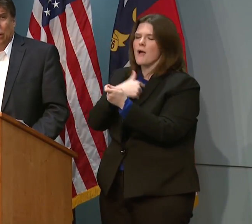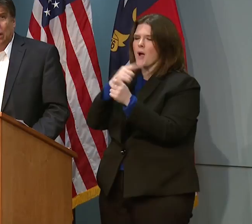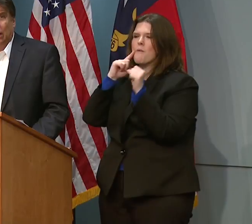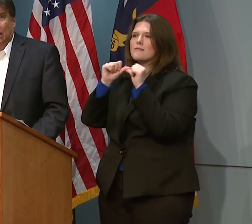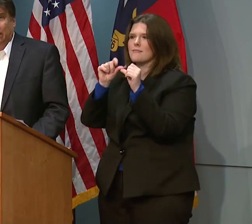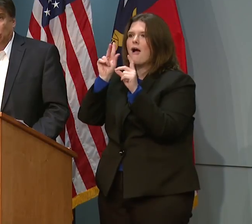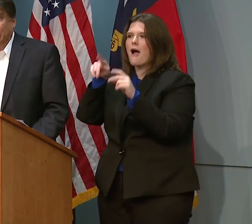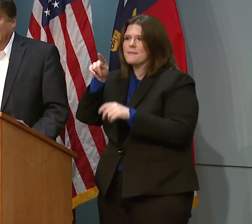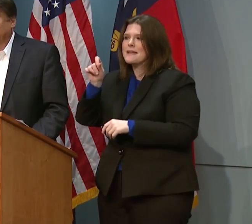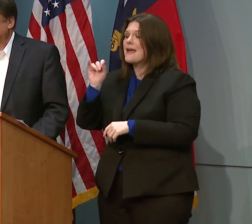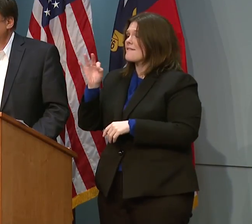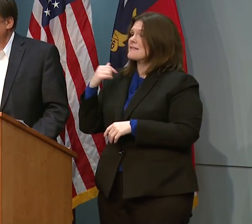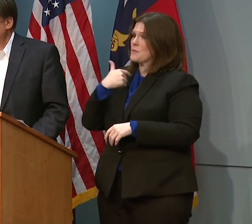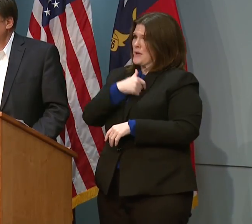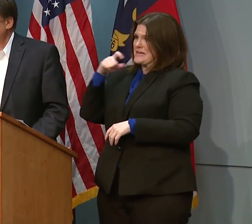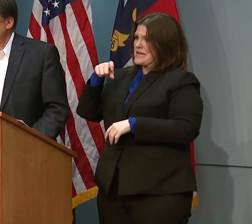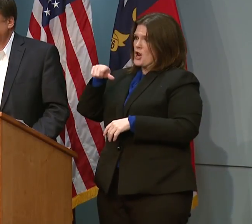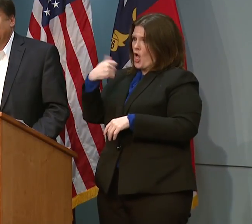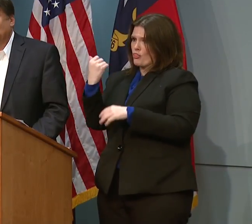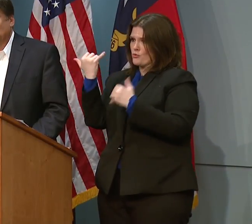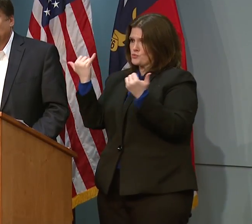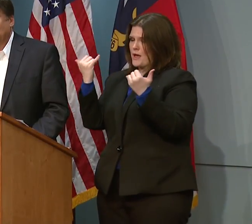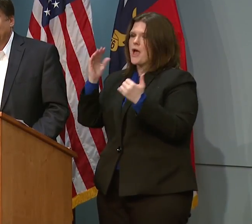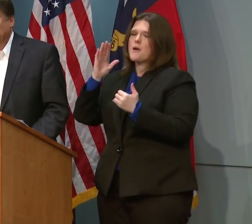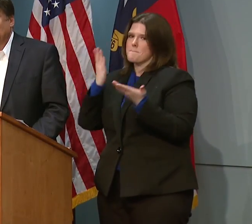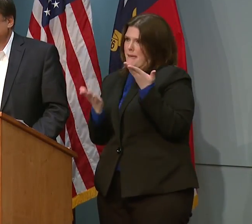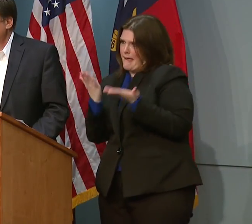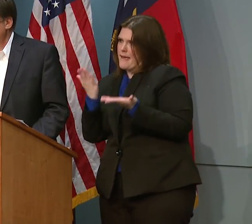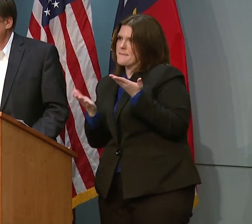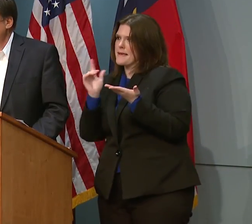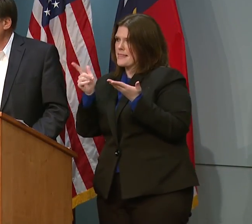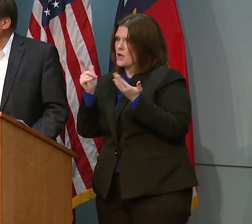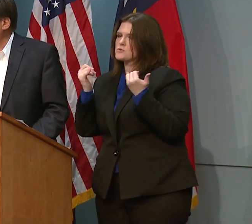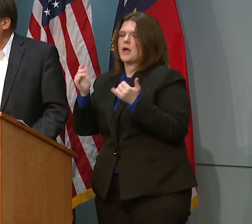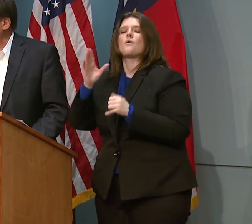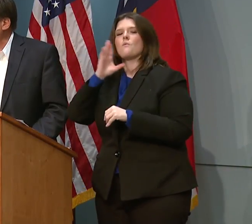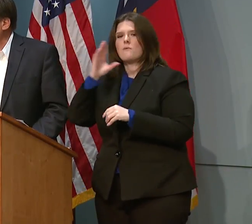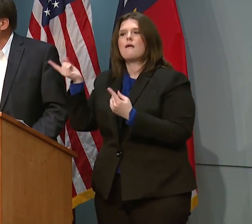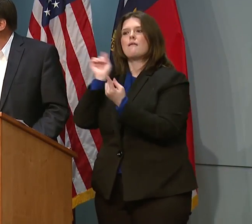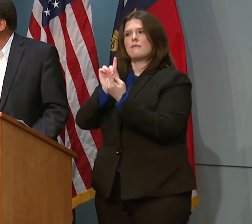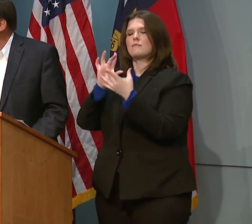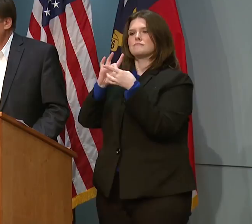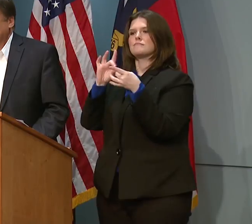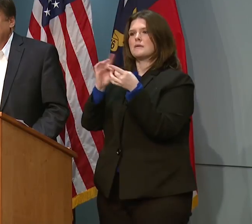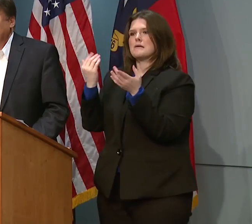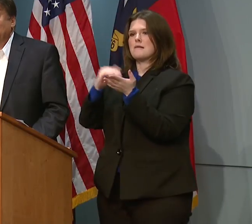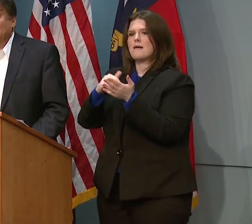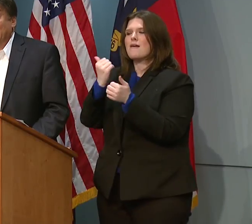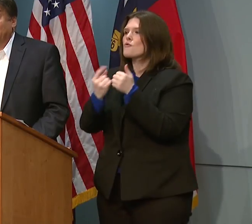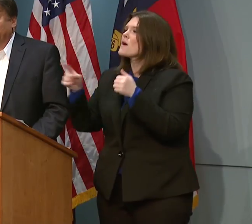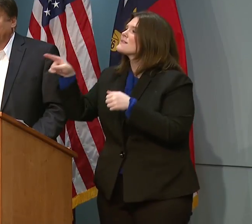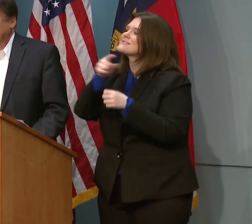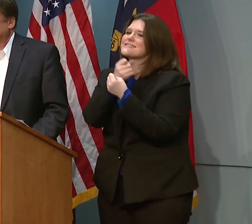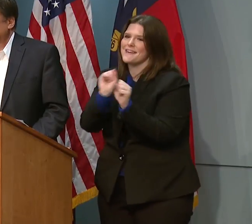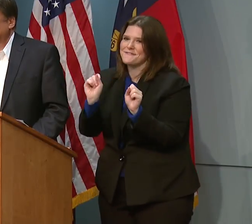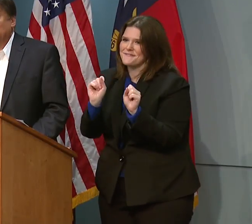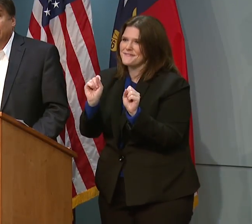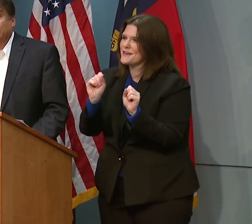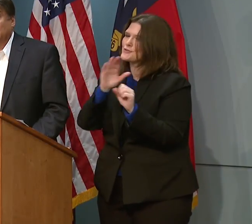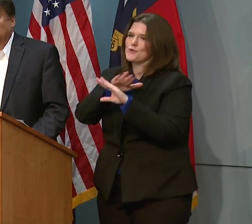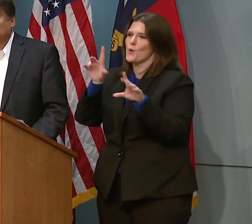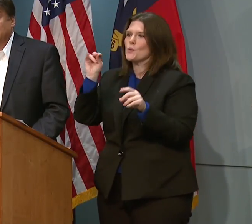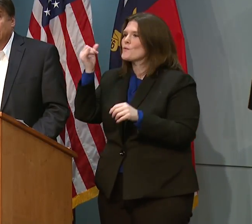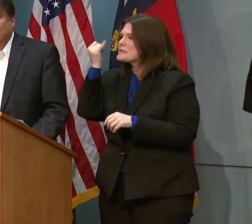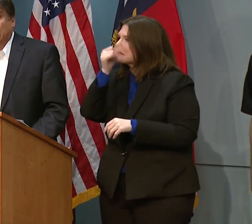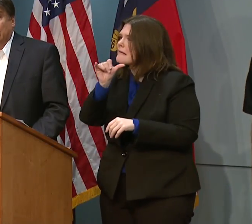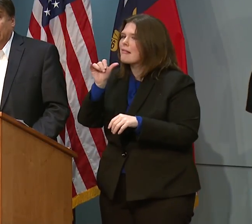updates. If we need to give an update further on today, which we may do, we'll do just that. Everyone, please be safe and don't do